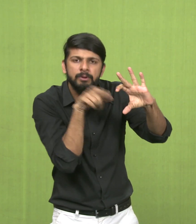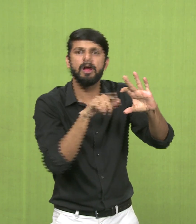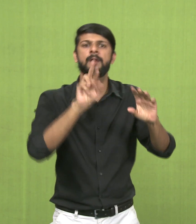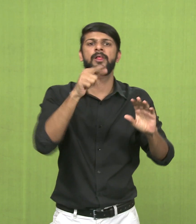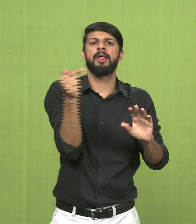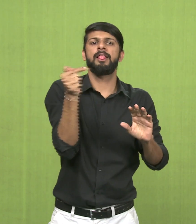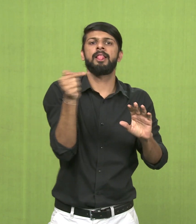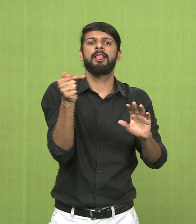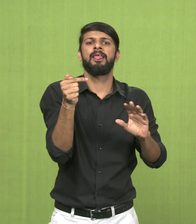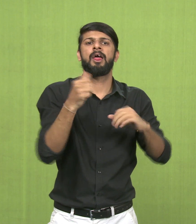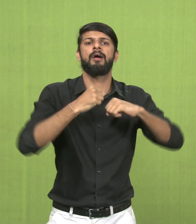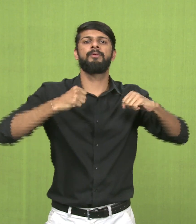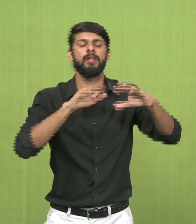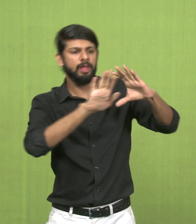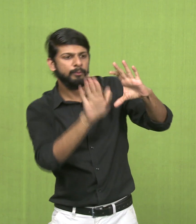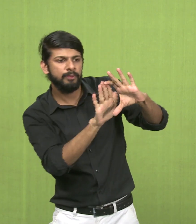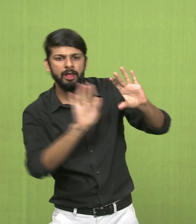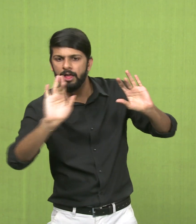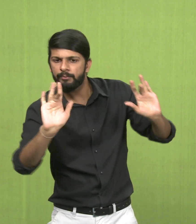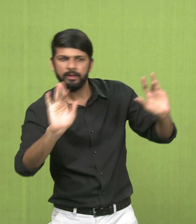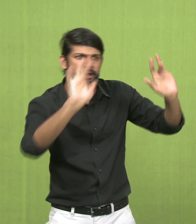space, which is called the negative space.